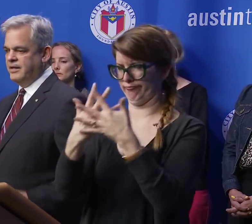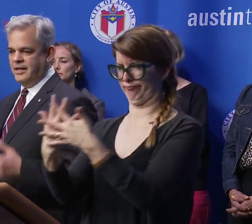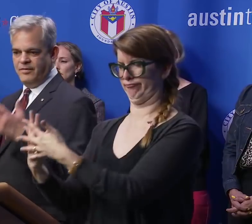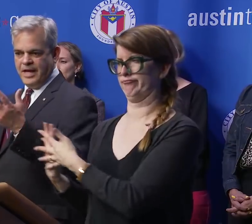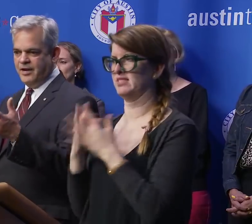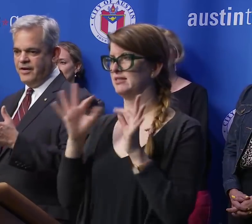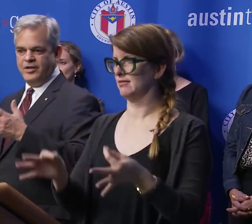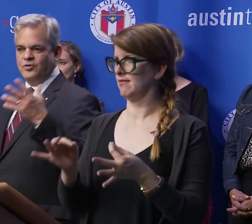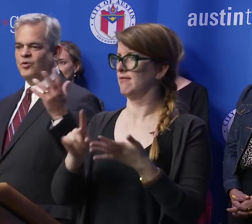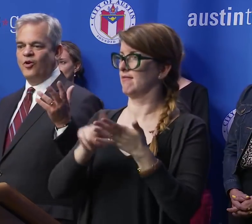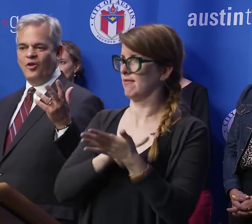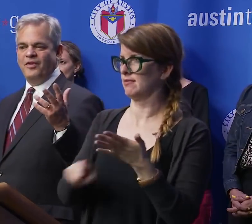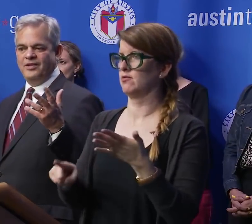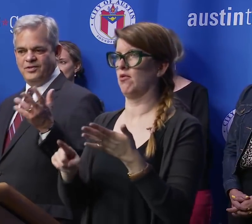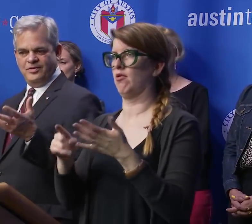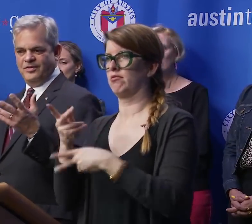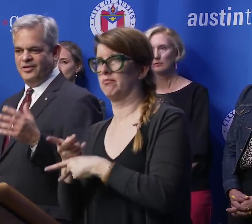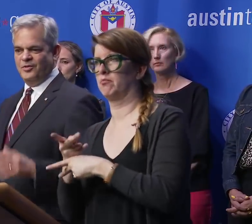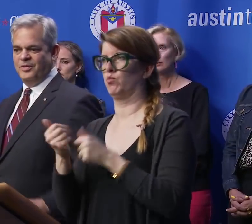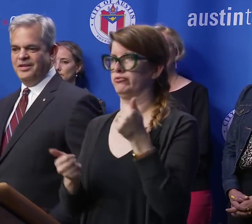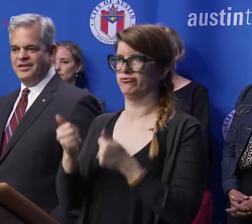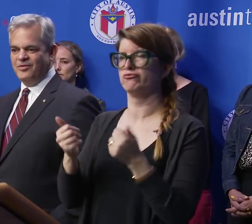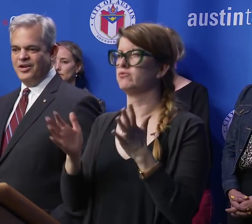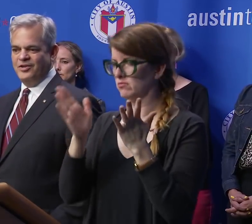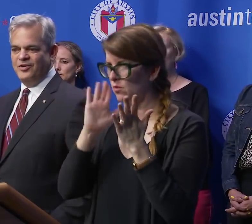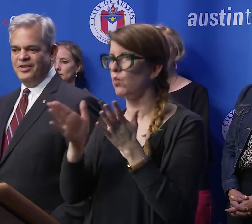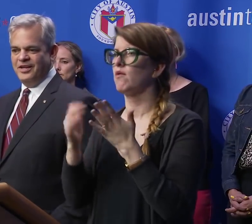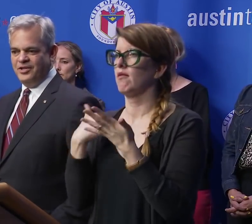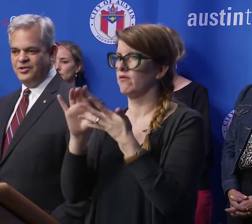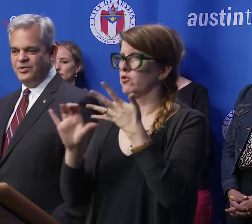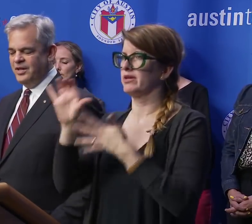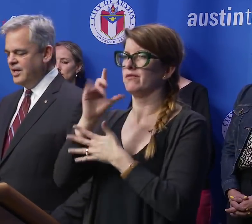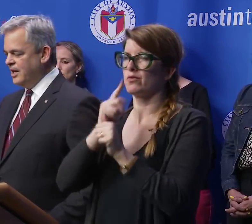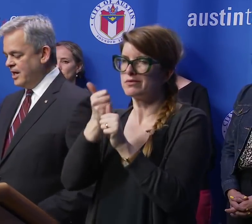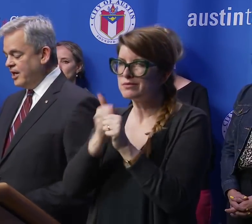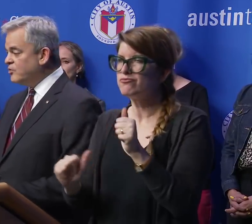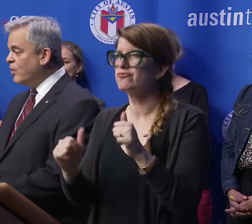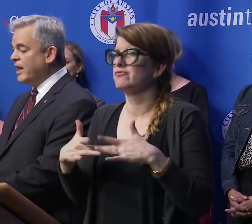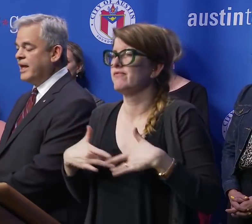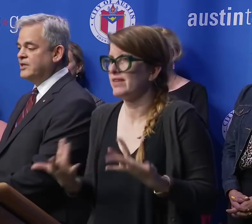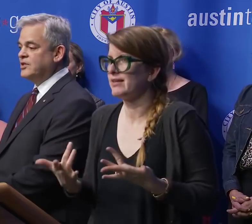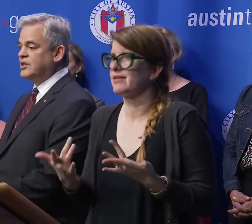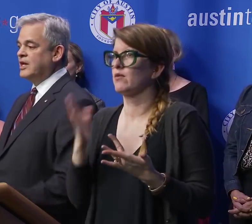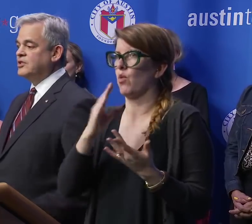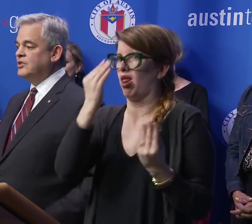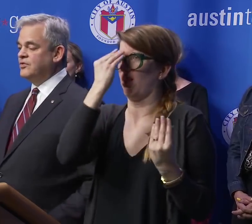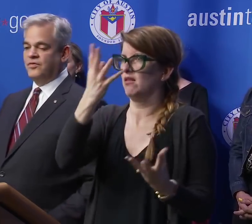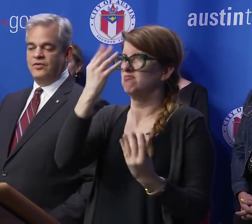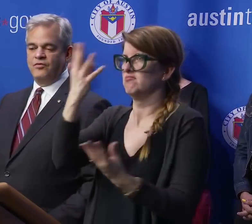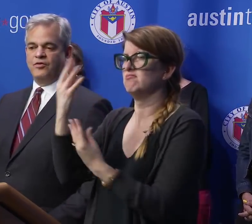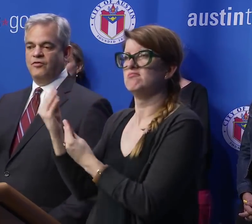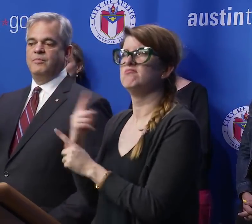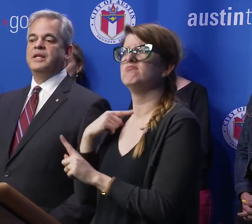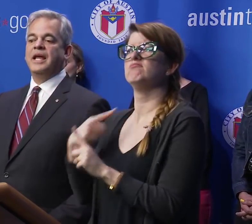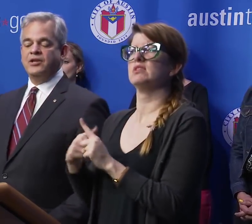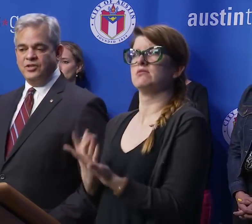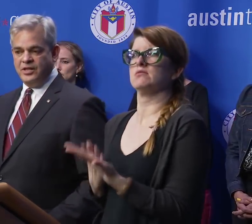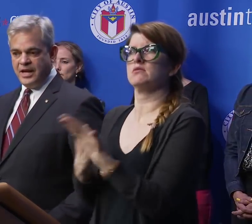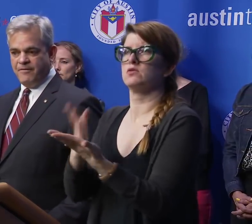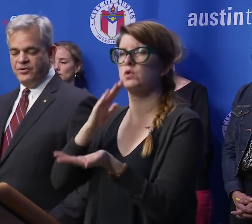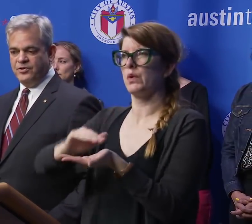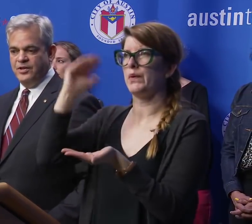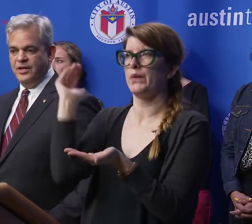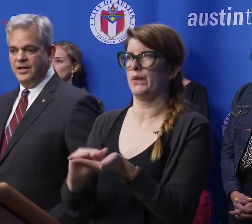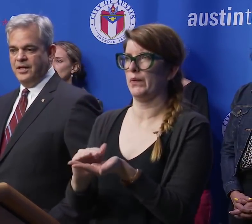And that event, as with all events, there will be criteria issued as well as suggestions for mitigation